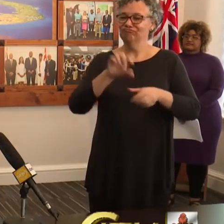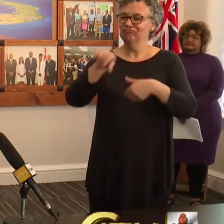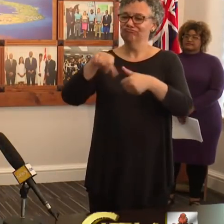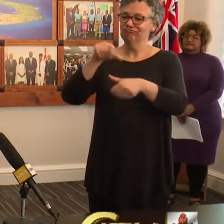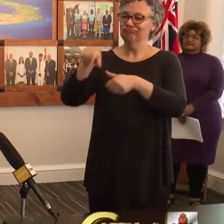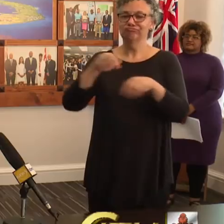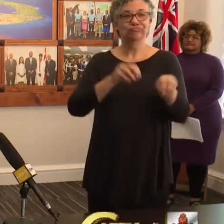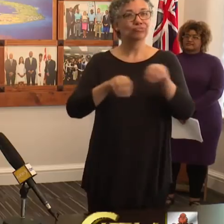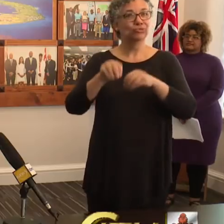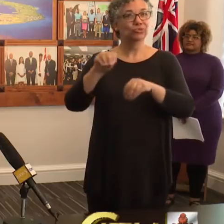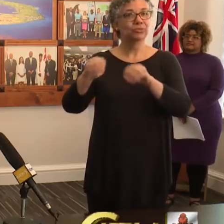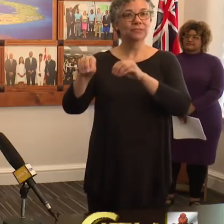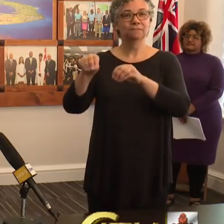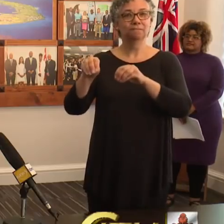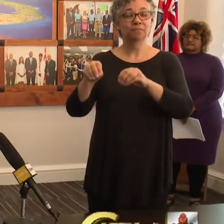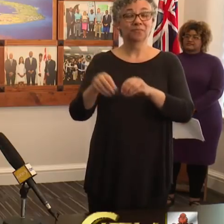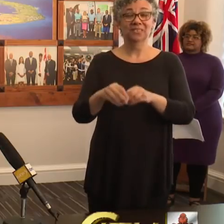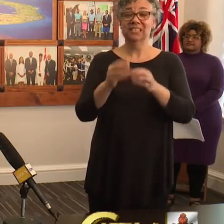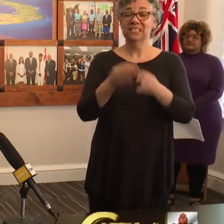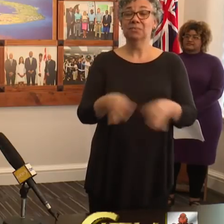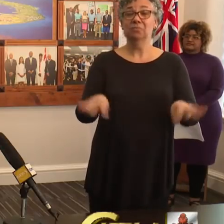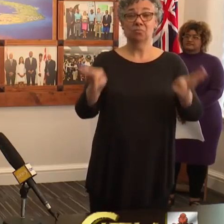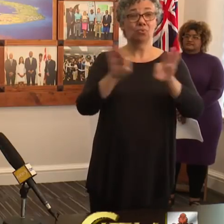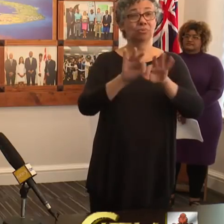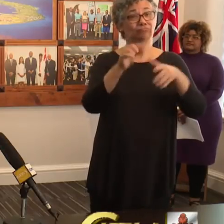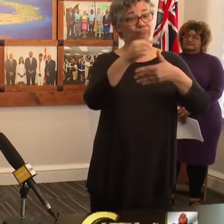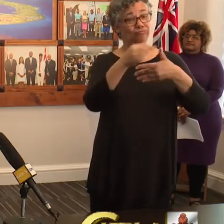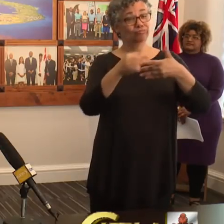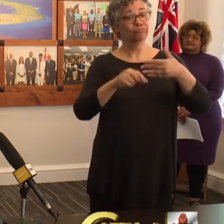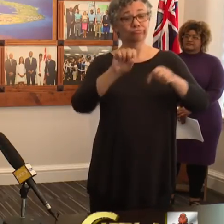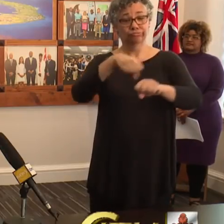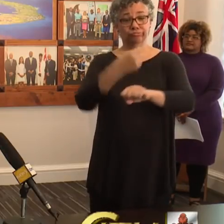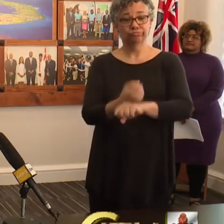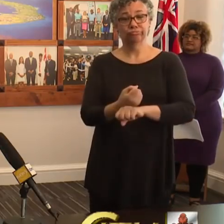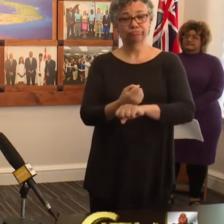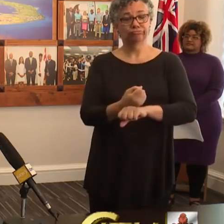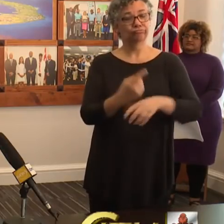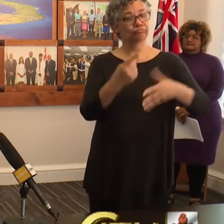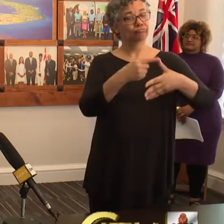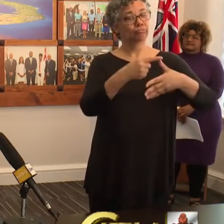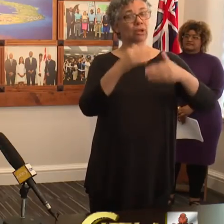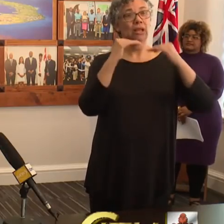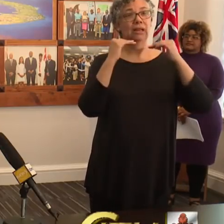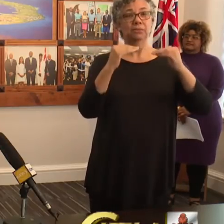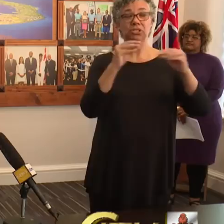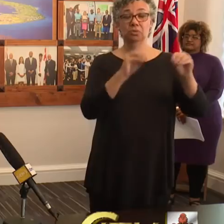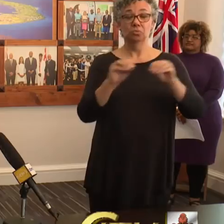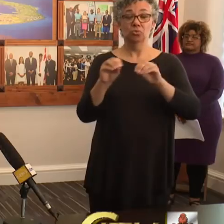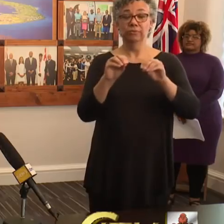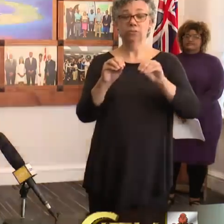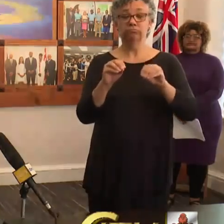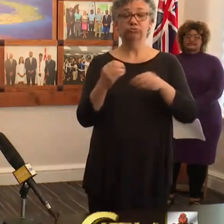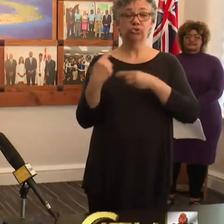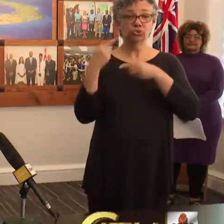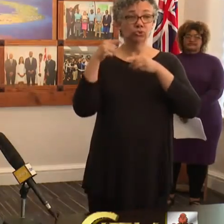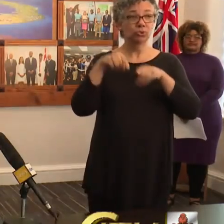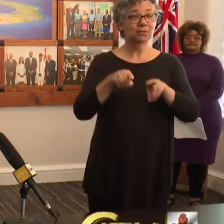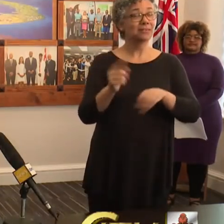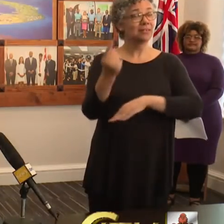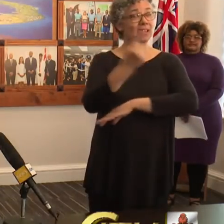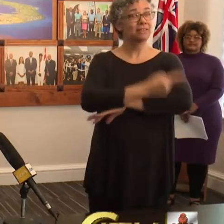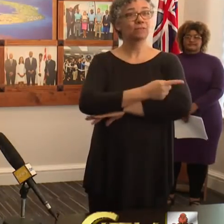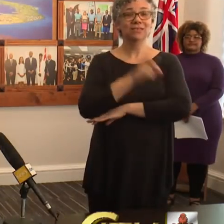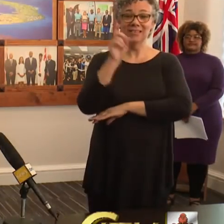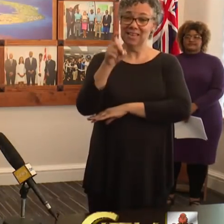key elements of the shelter-in-place. Limited movement will only be allowed during the day for essential tasks.